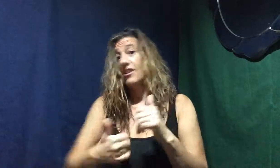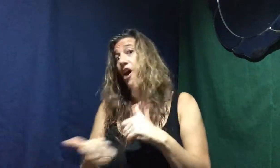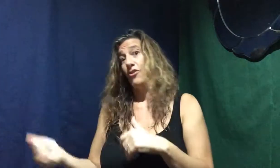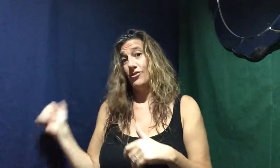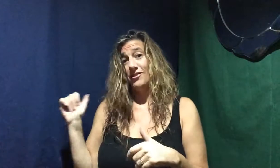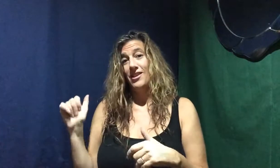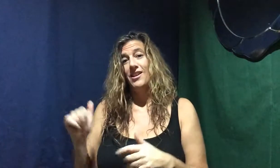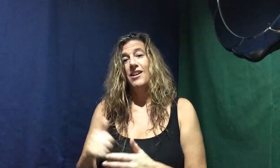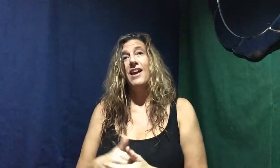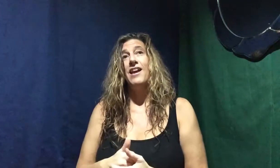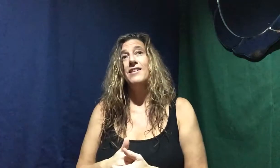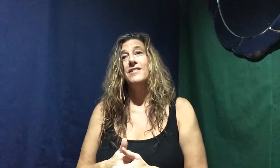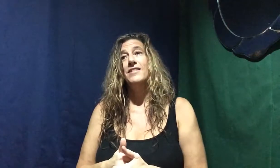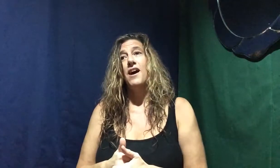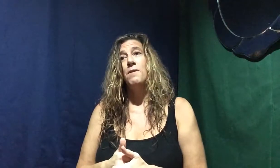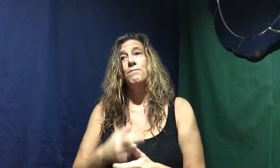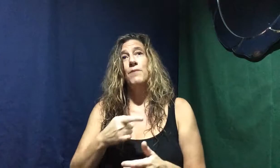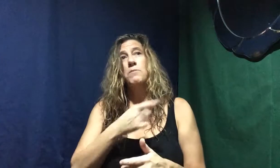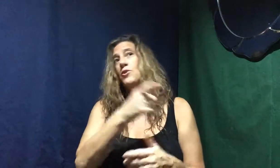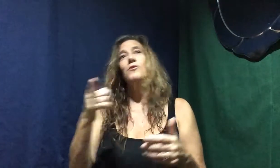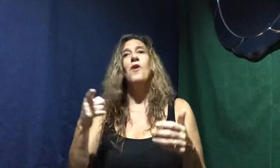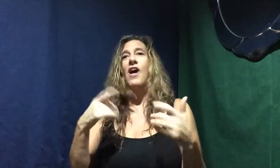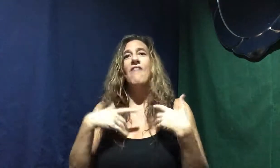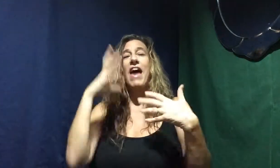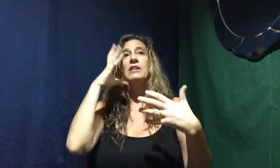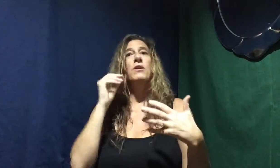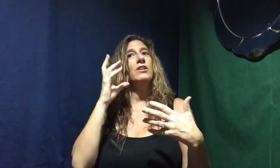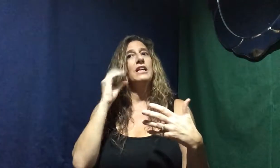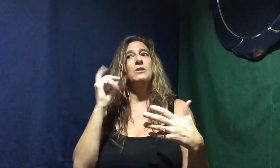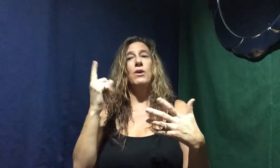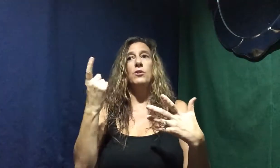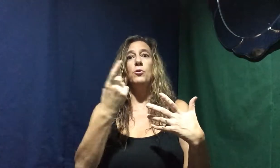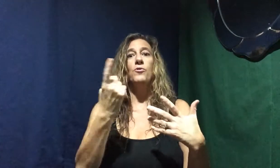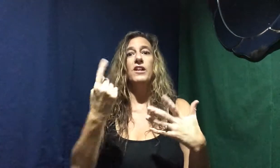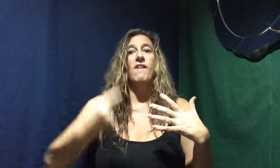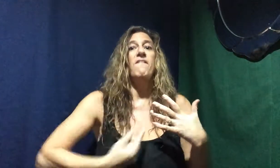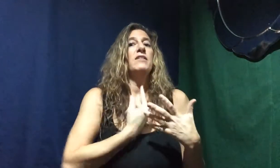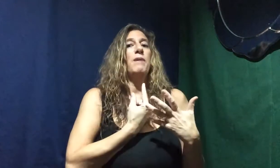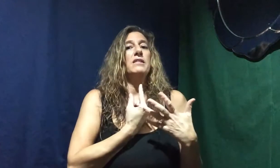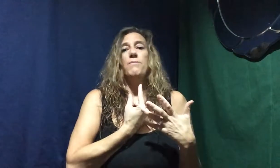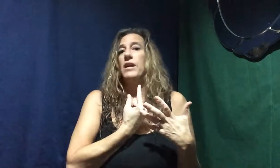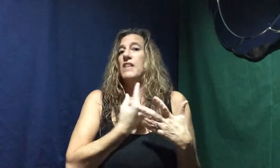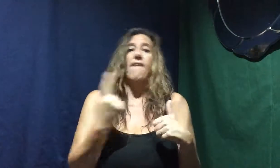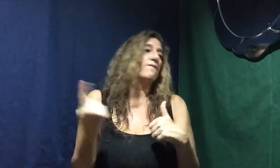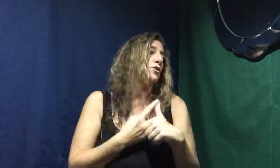others. And I'm sure you've all had that experience when you feel offended by something, that first